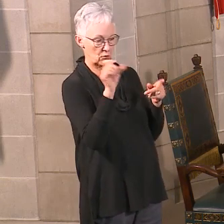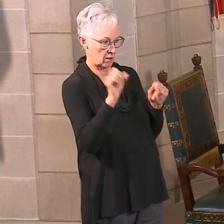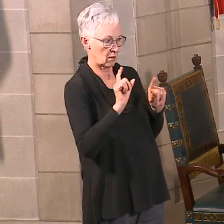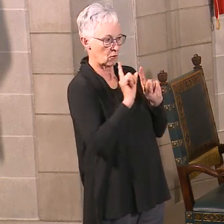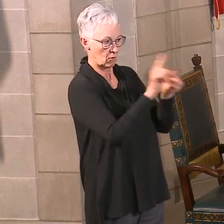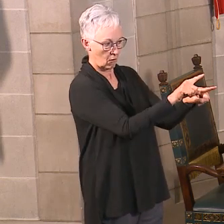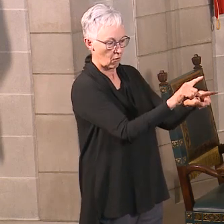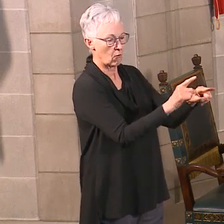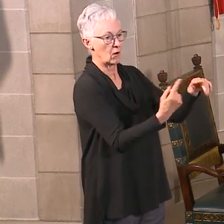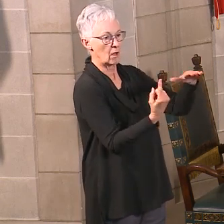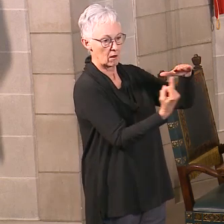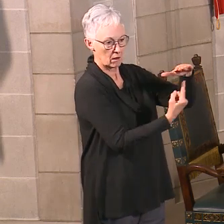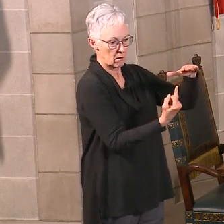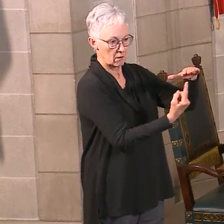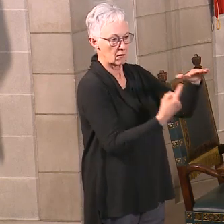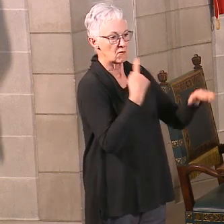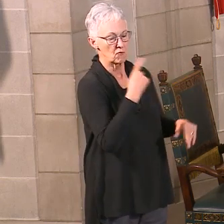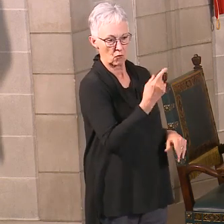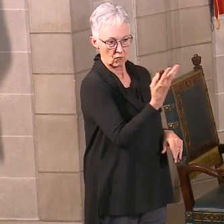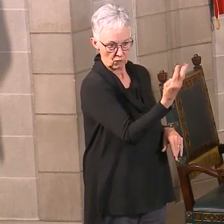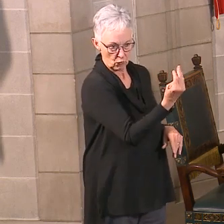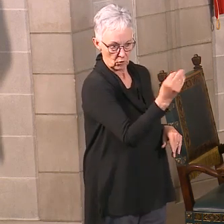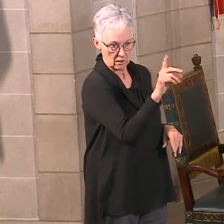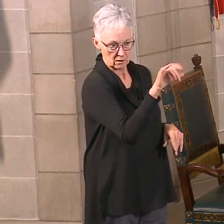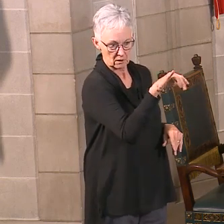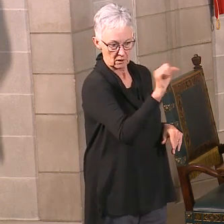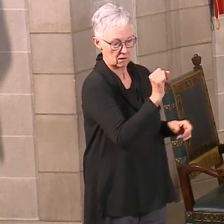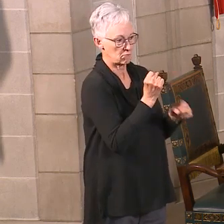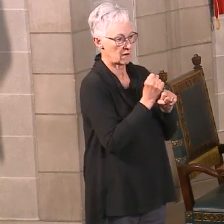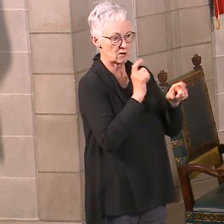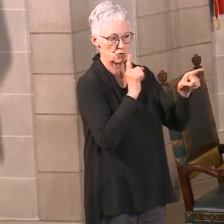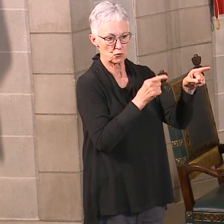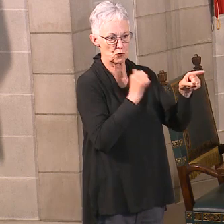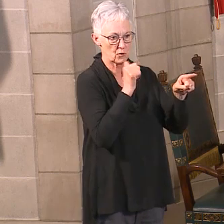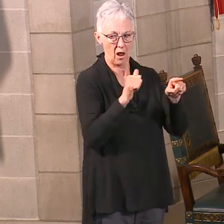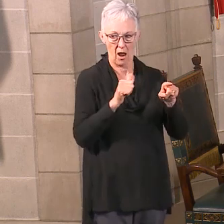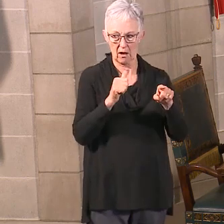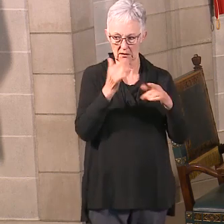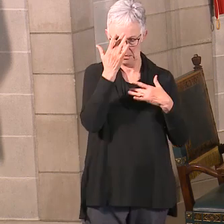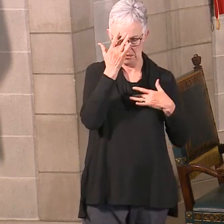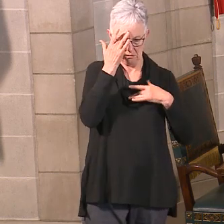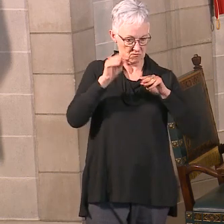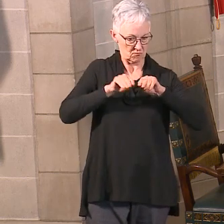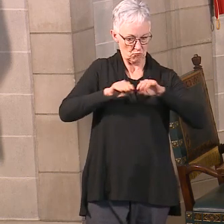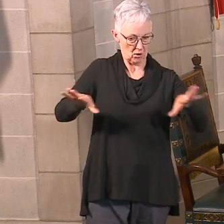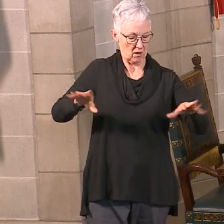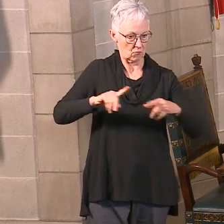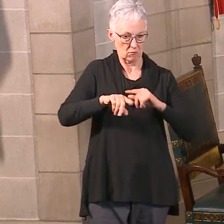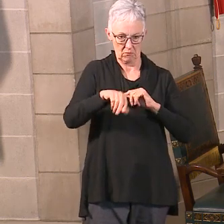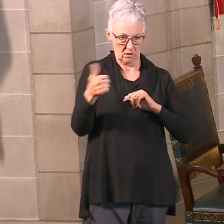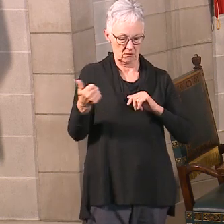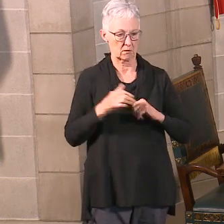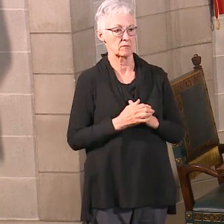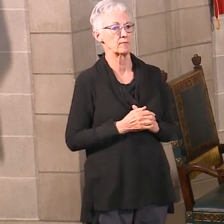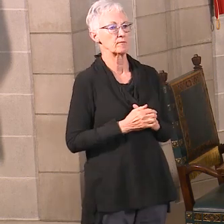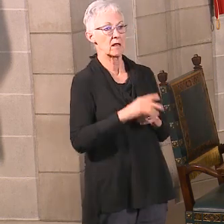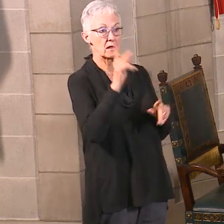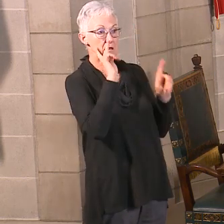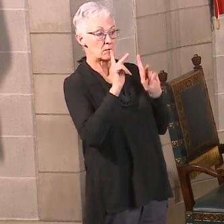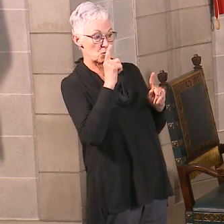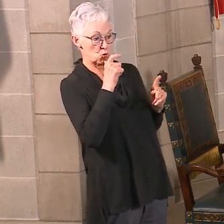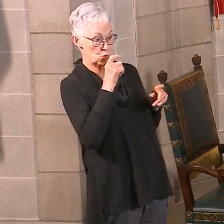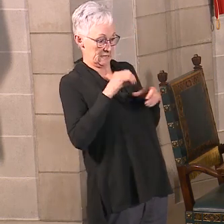you need to do to be able to make sure that you're not infecting anybody else. We can also use that for people who are in isolation.